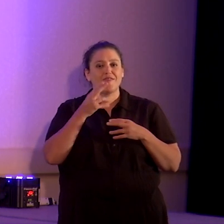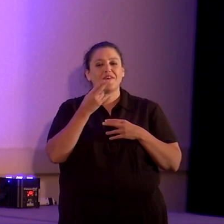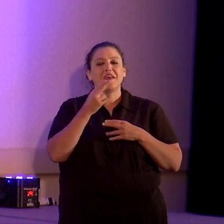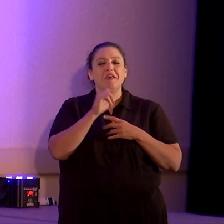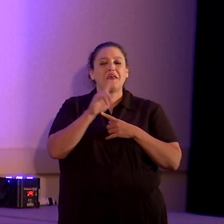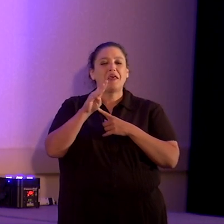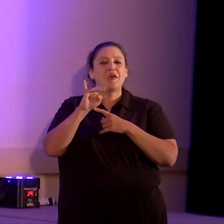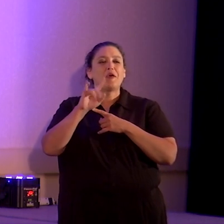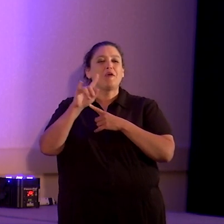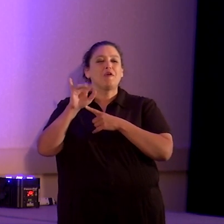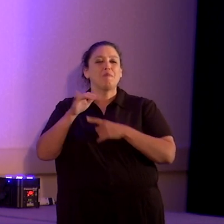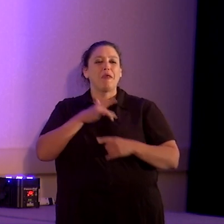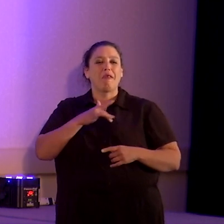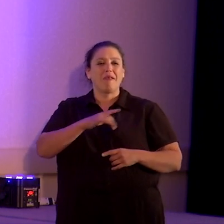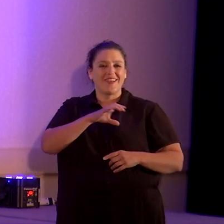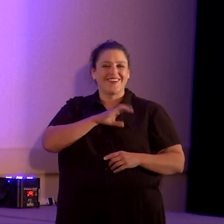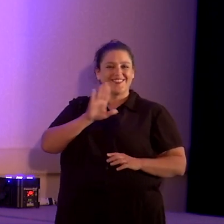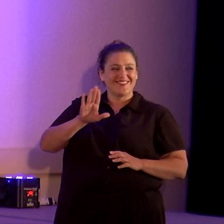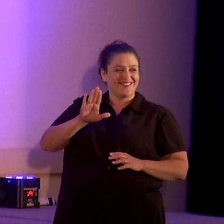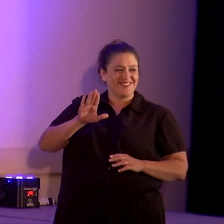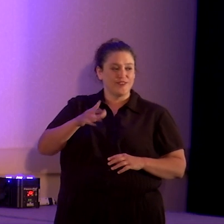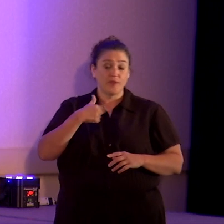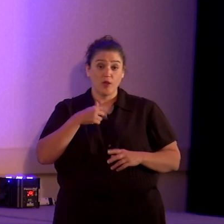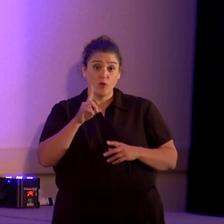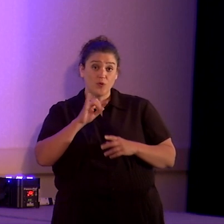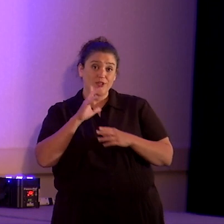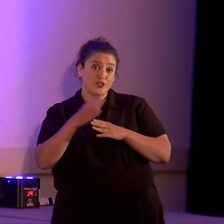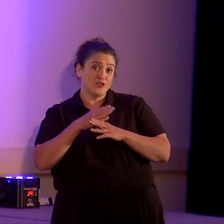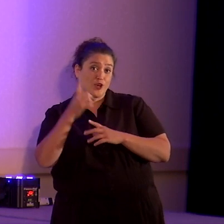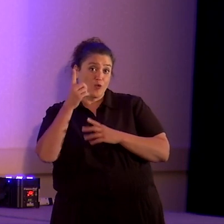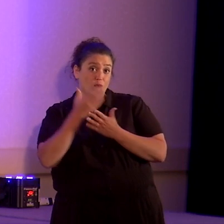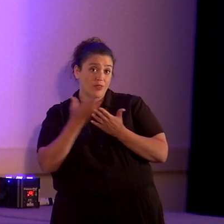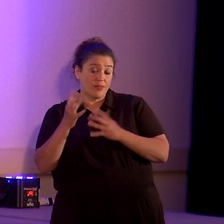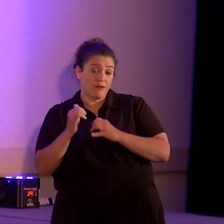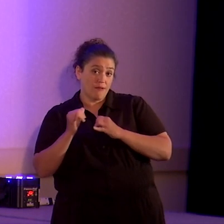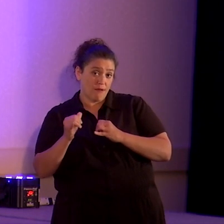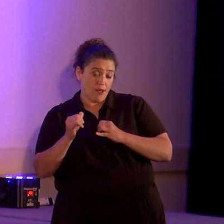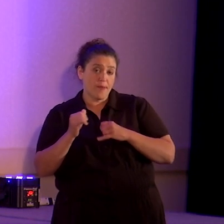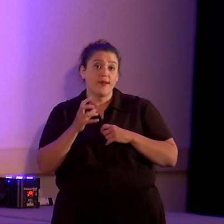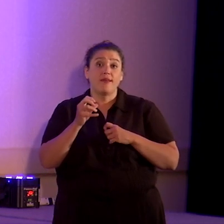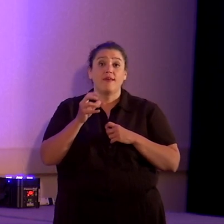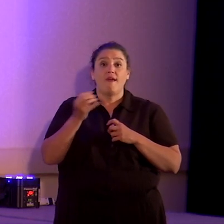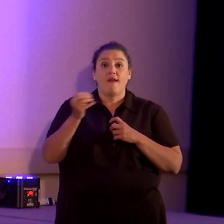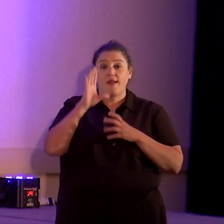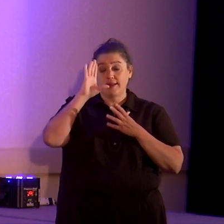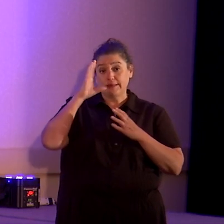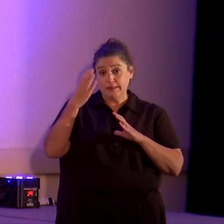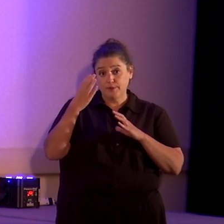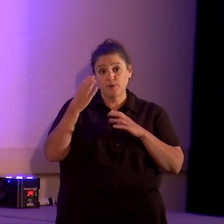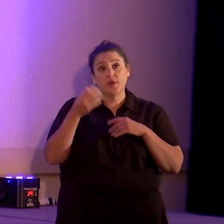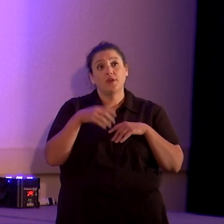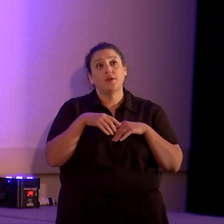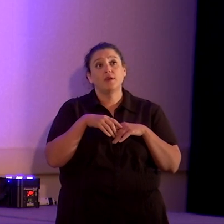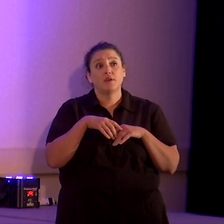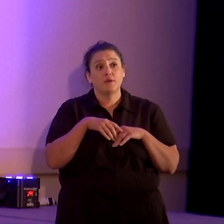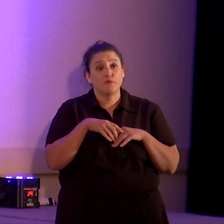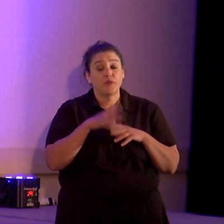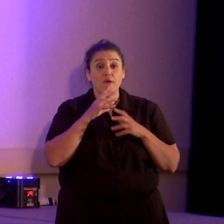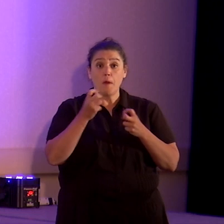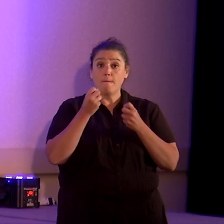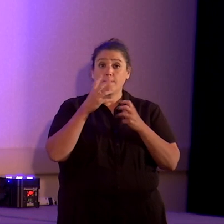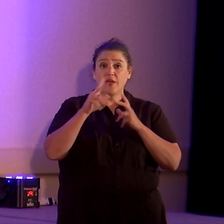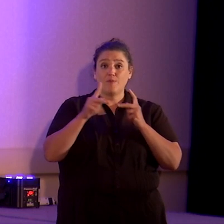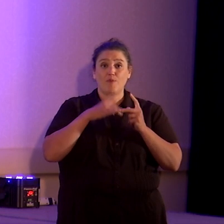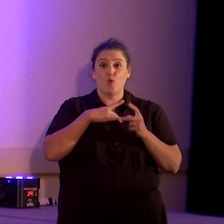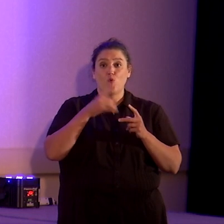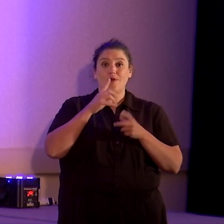there. We did share one thing in common, and it seemed to be that many people would like to